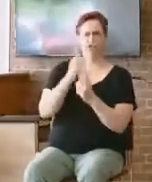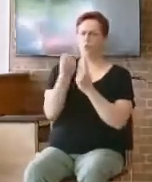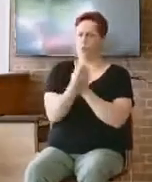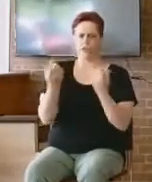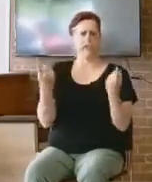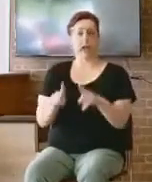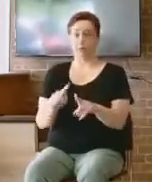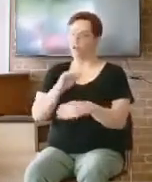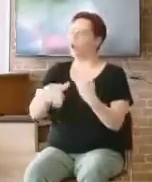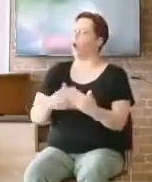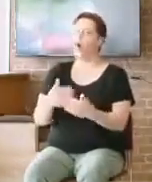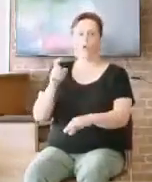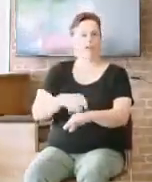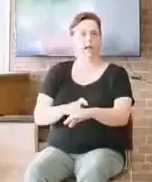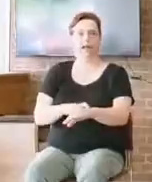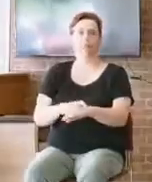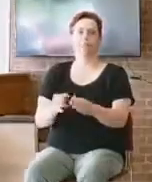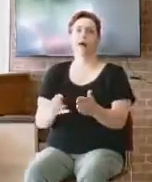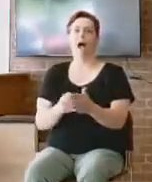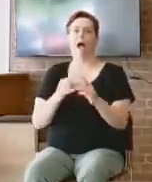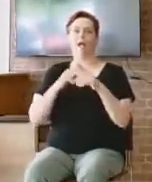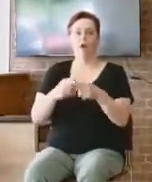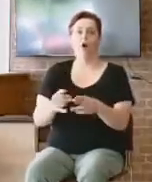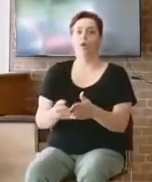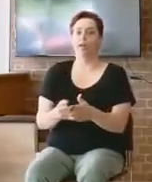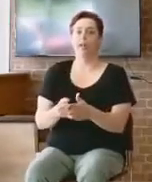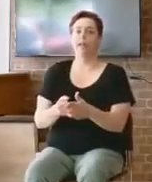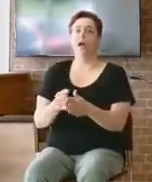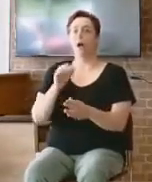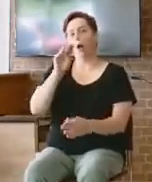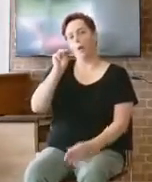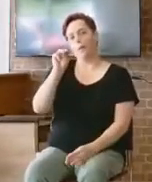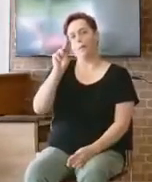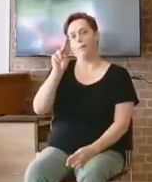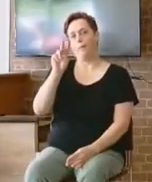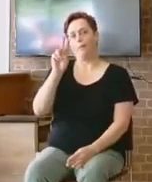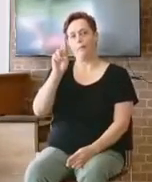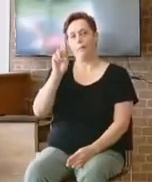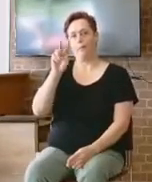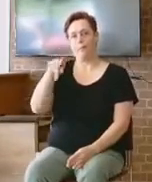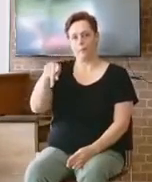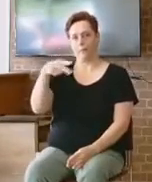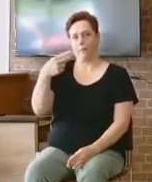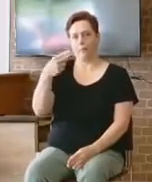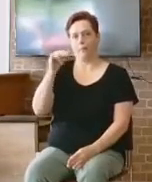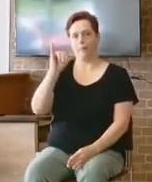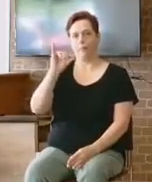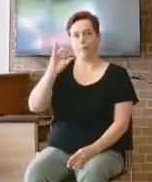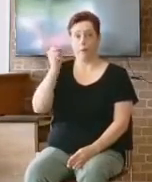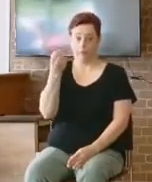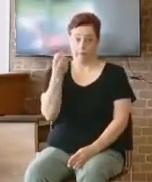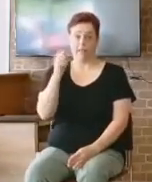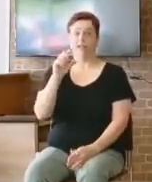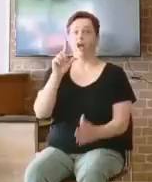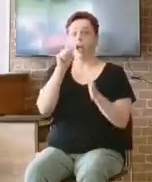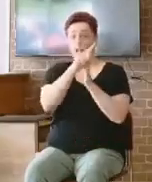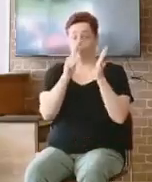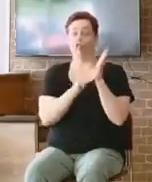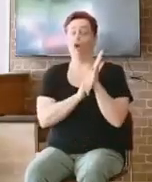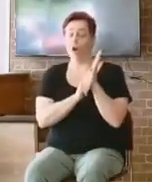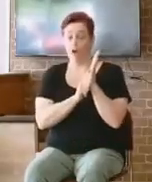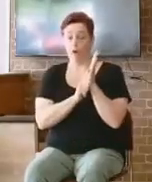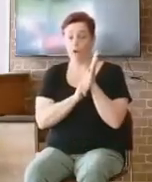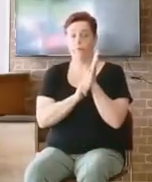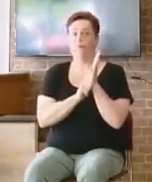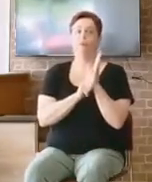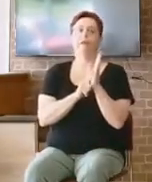You know, I often call it Murphy's Law. What can go wrong, will it go wrong? Have you guys ever heard that? Sometimes in my own personal life, I get angry at Murphy because it seems like there's